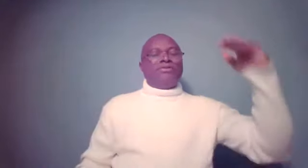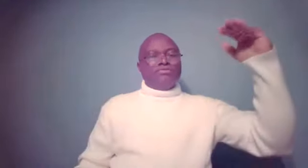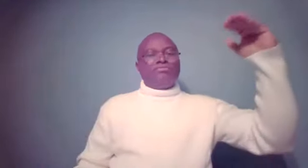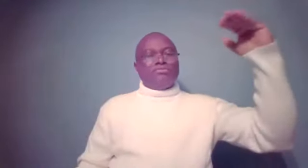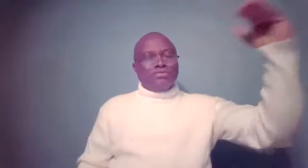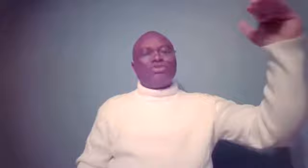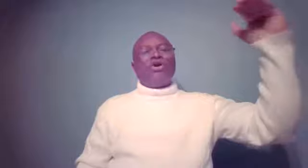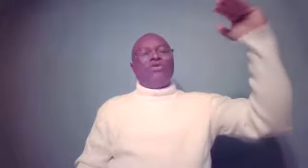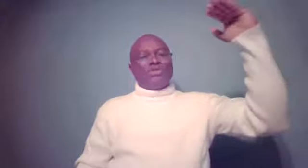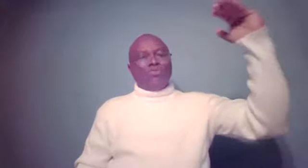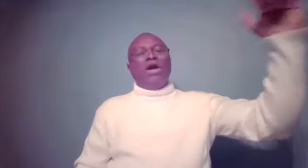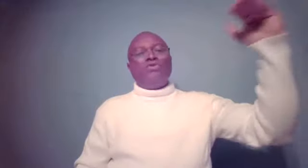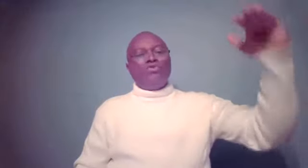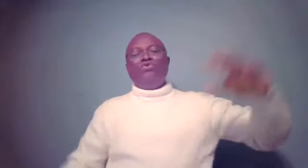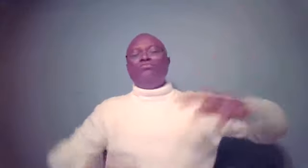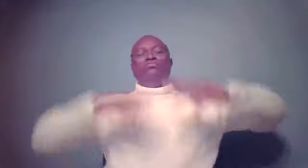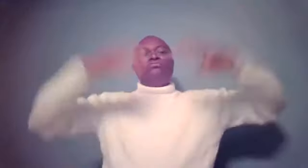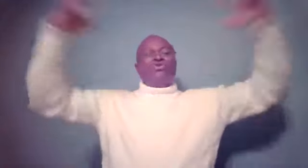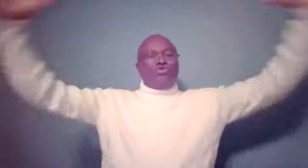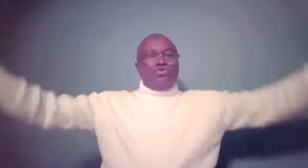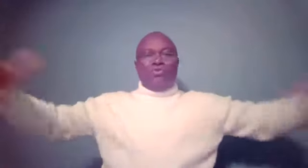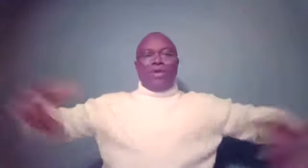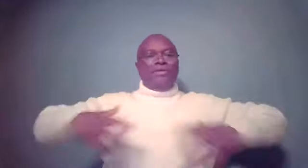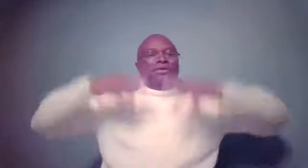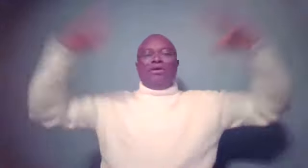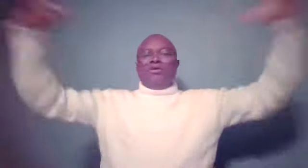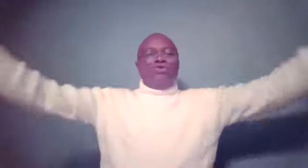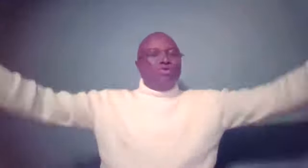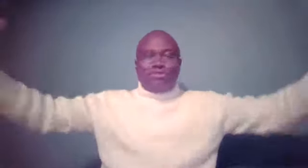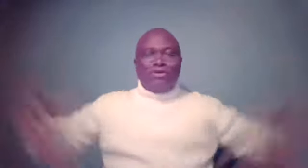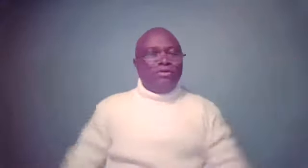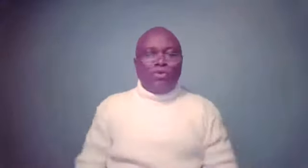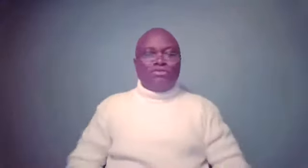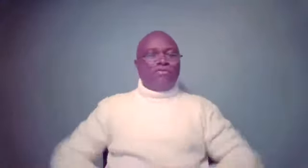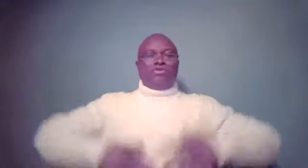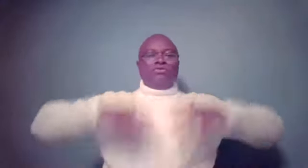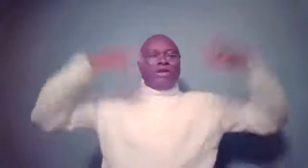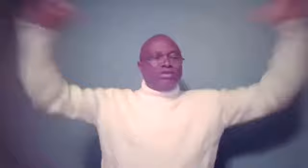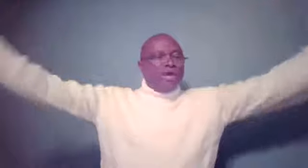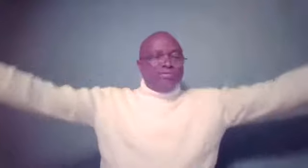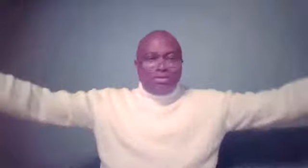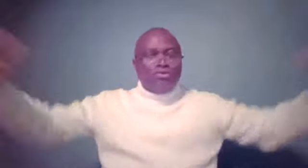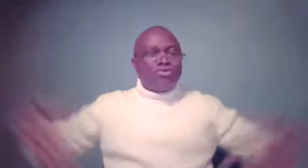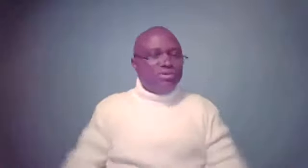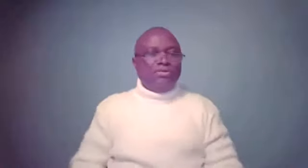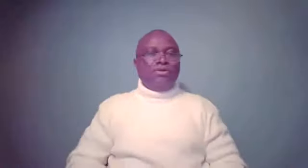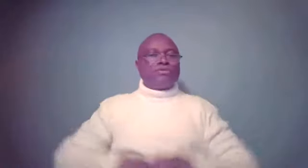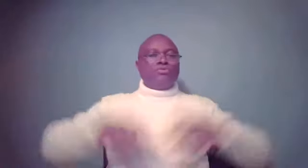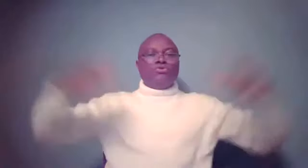Saul was the one who grew and wrote one thought of the New Testament to the gospel to